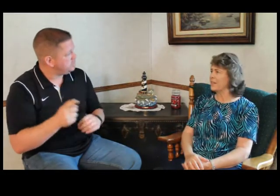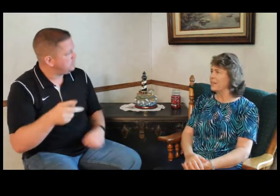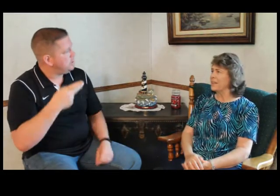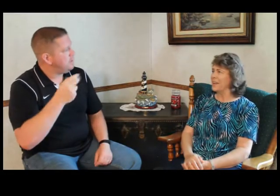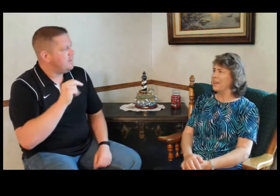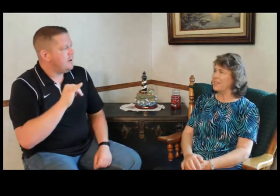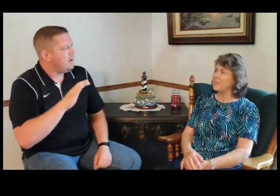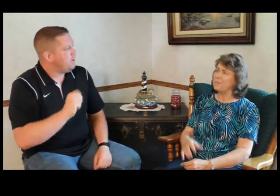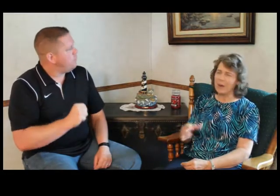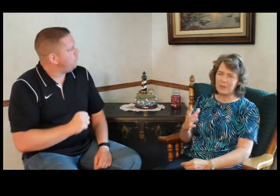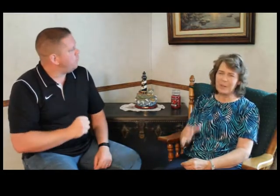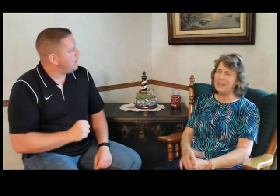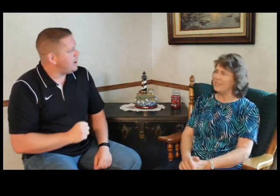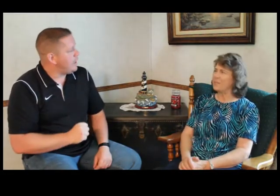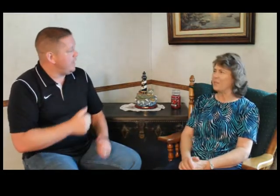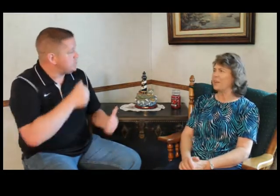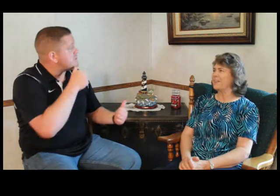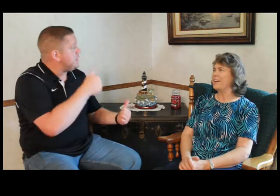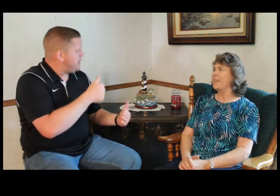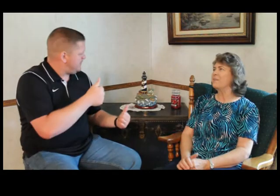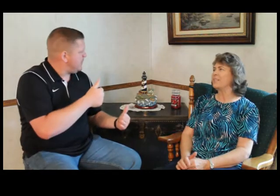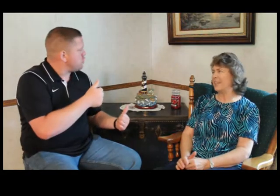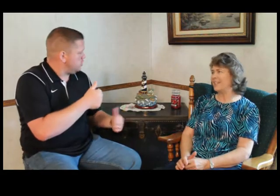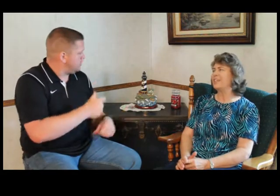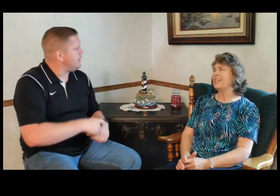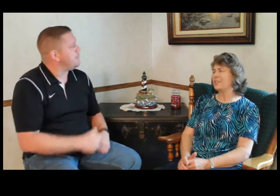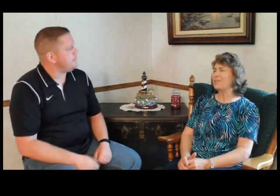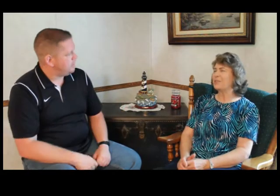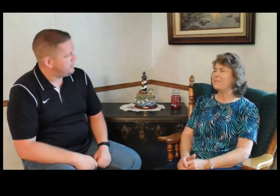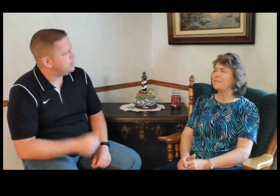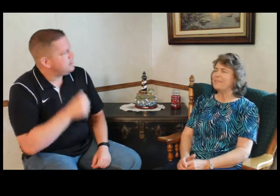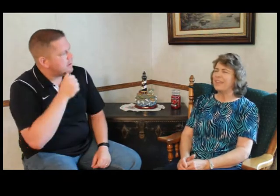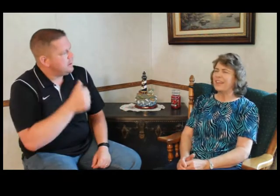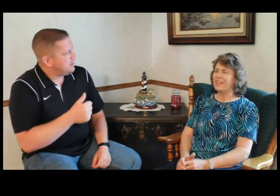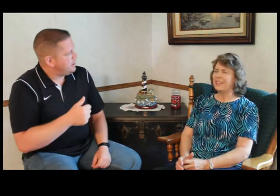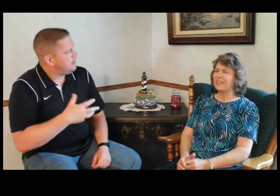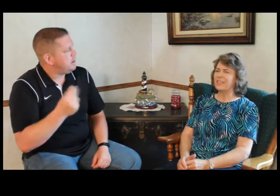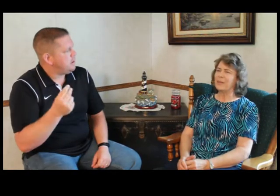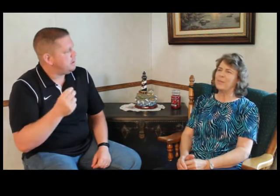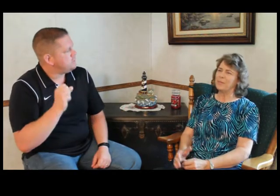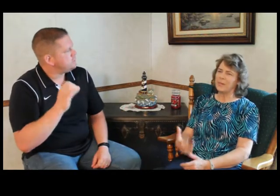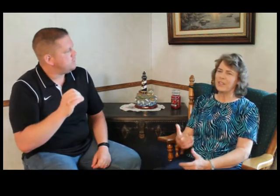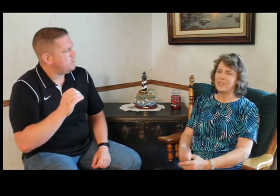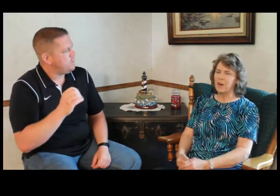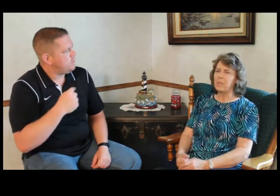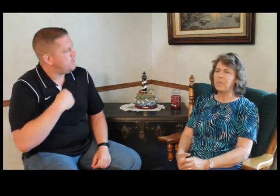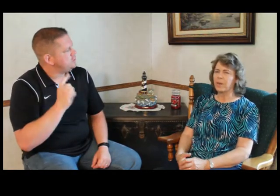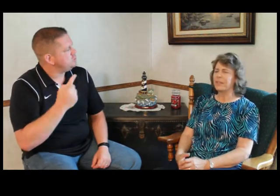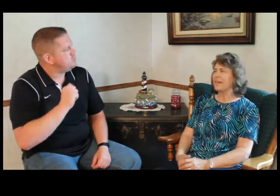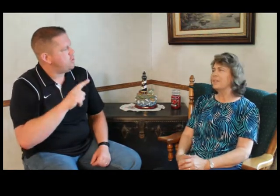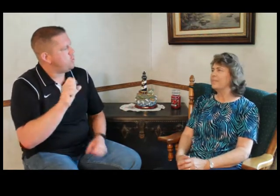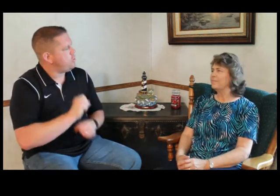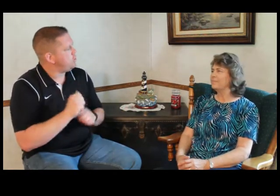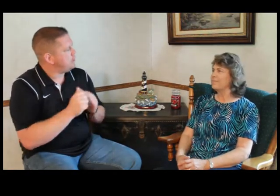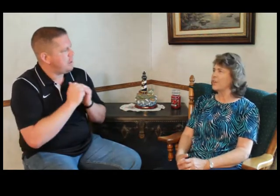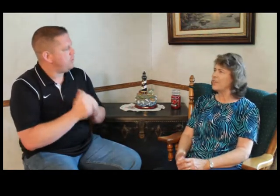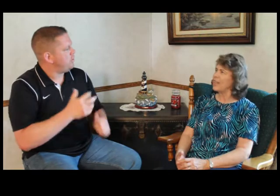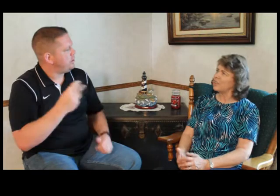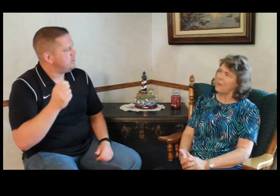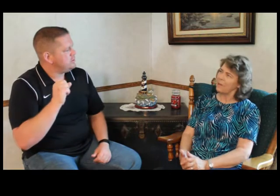and teach him how to read. And he was 10 years old at time. 10 years old. And so we just all worked together. So he's not too bad